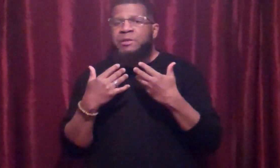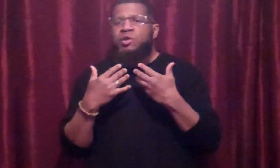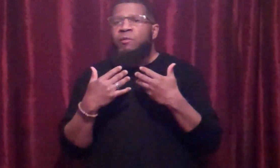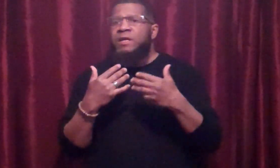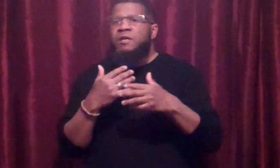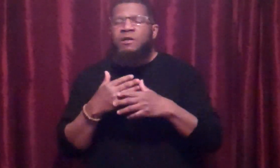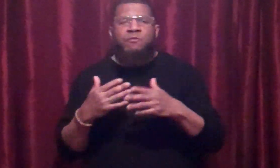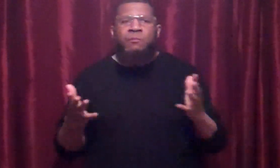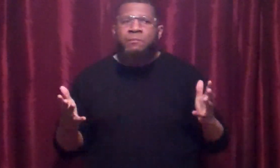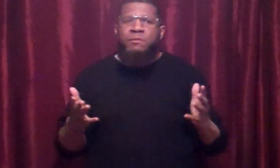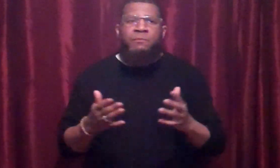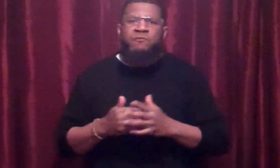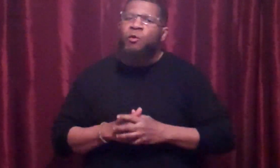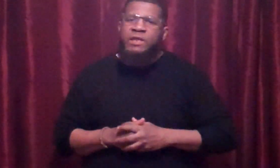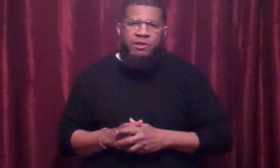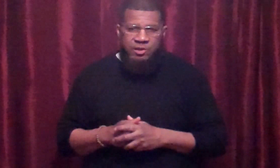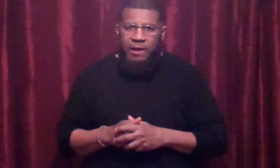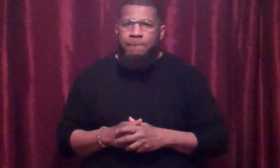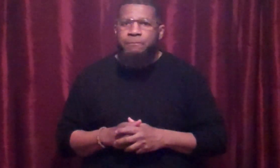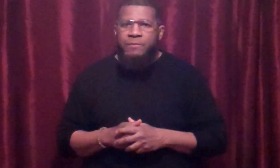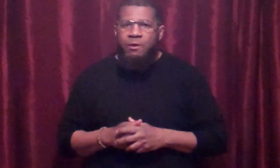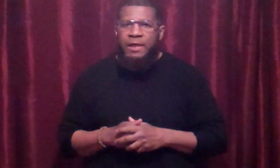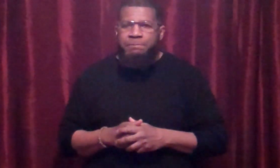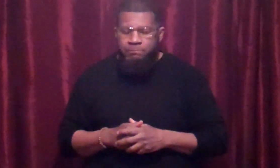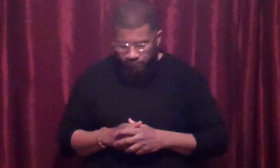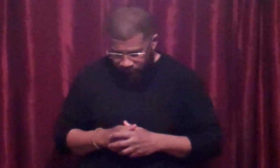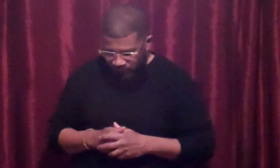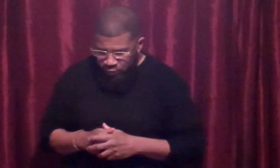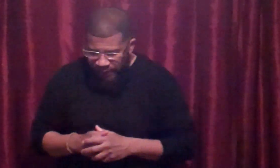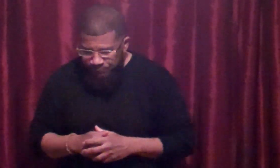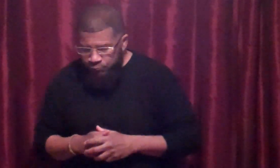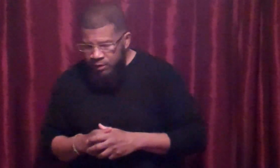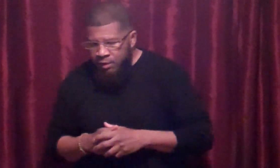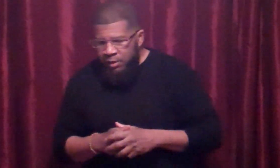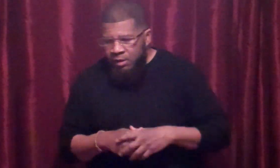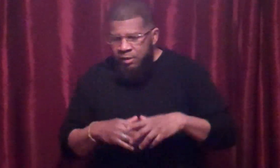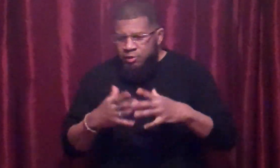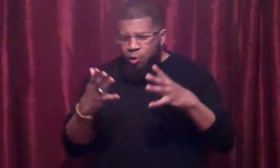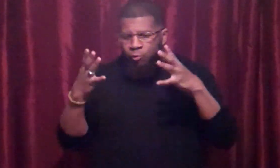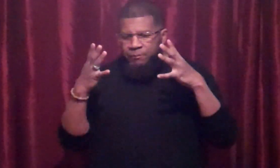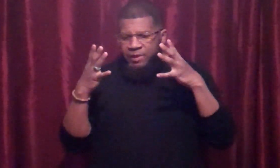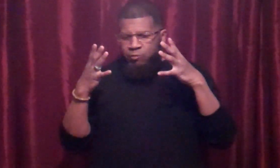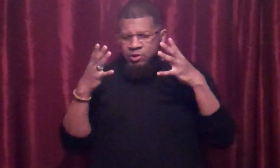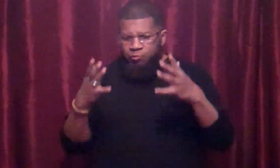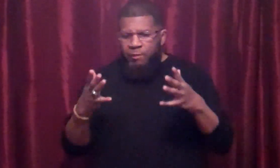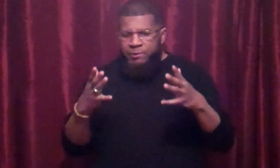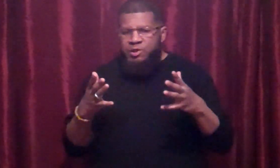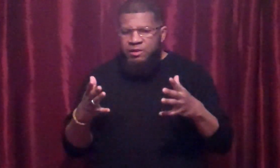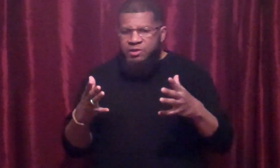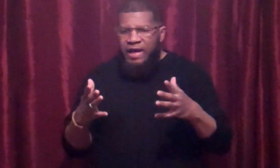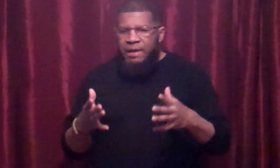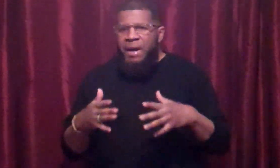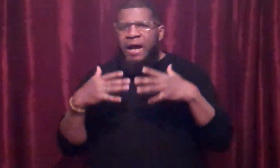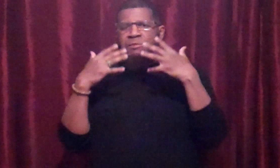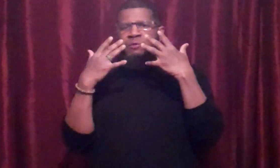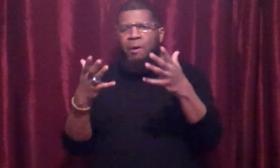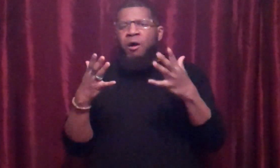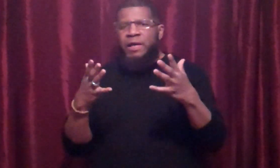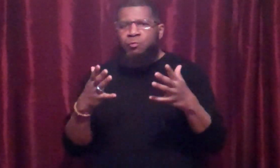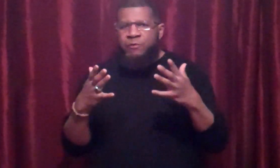been doing for 40 years now. Alright? Okay. So, there was one particular time I'm sparring with